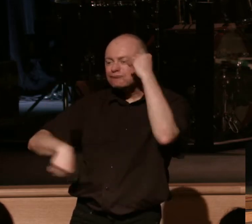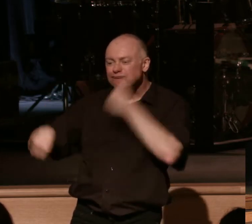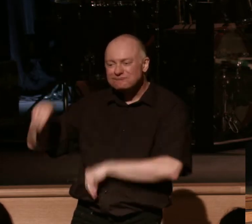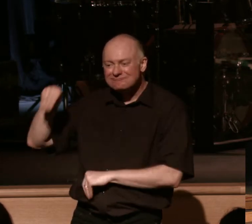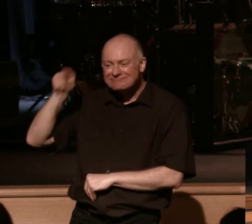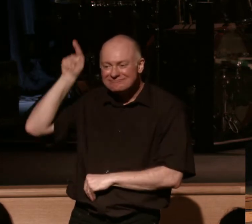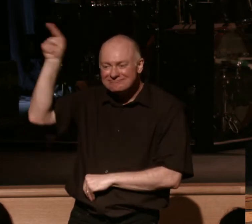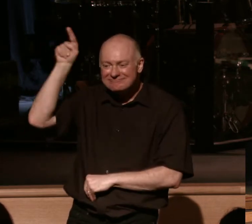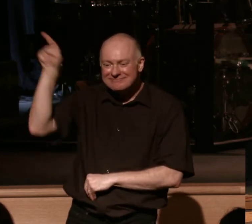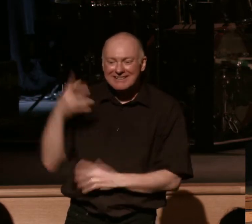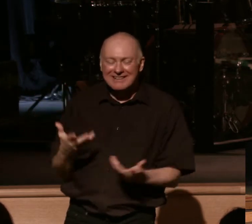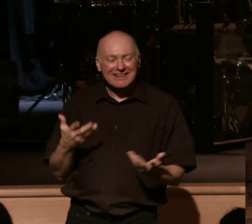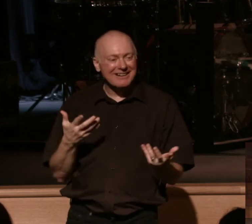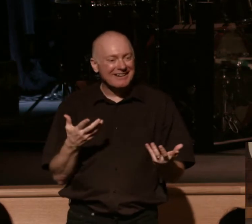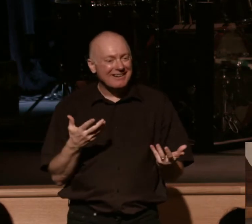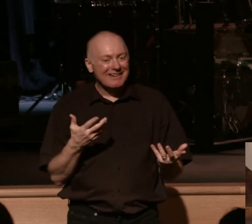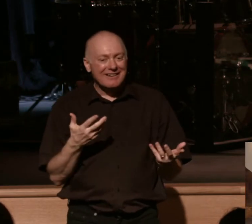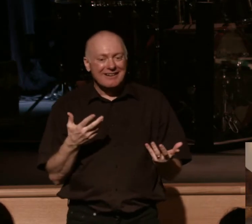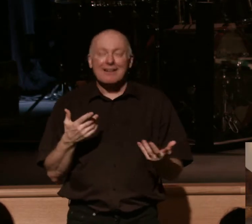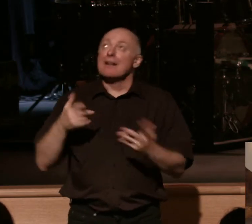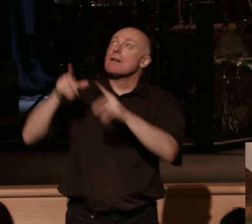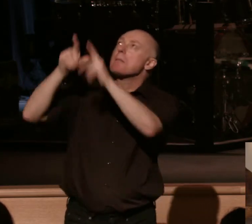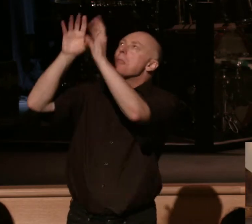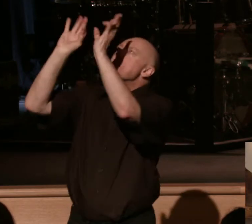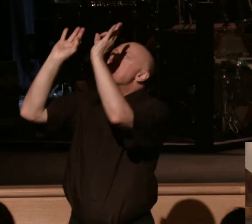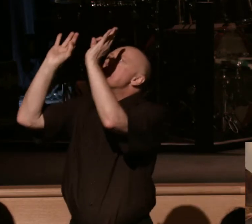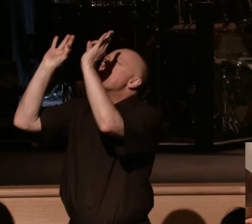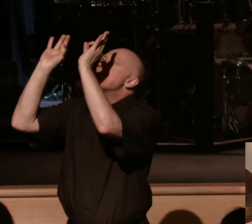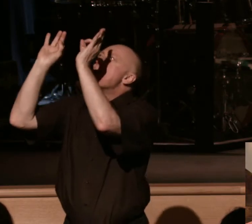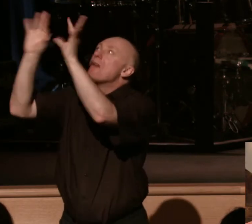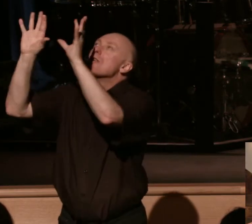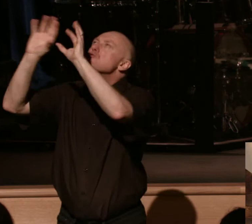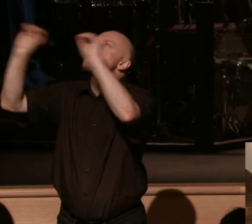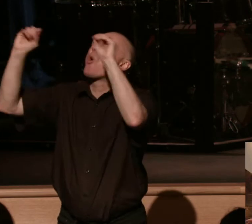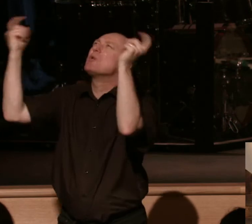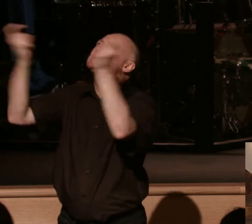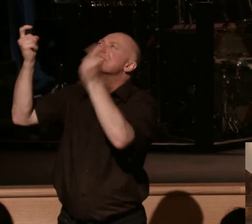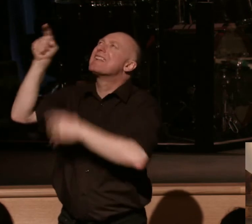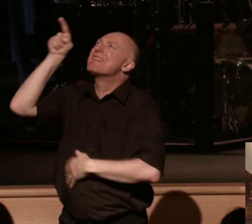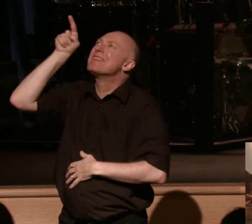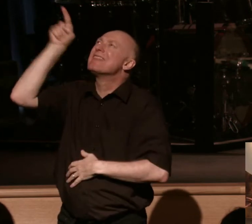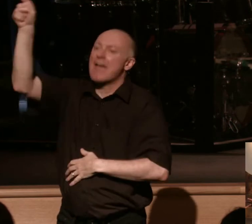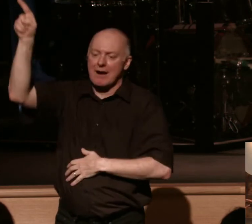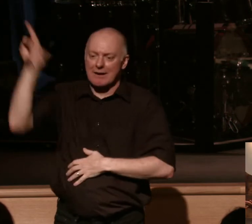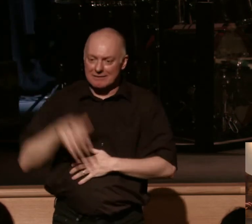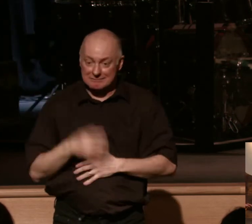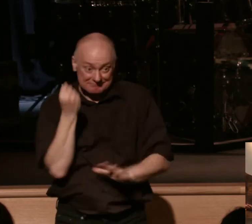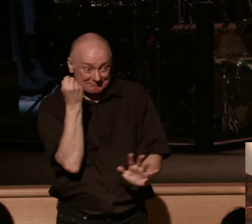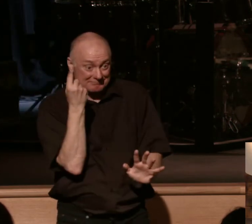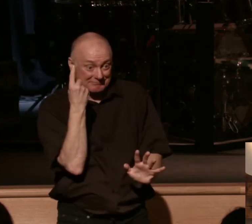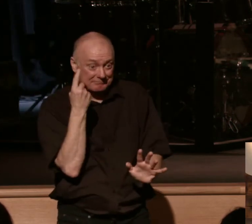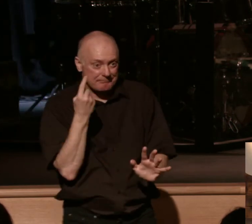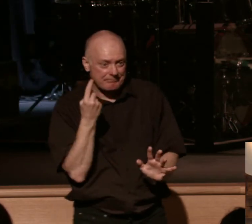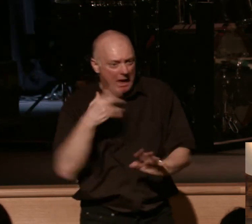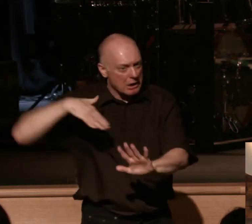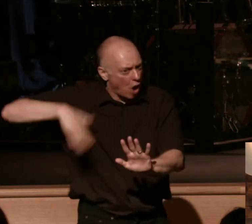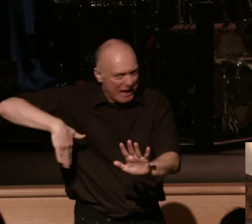on the realities of perfection where sin is defeated and we see Jesus Christ face to face. Let me just explain this a little bit